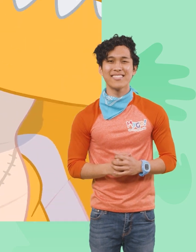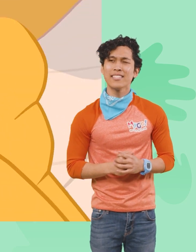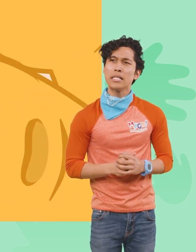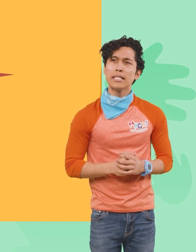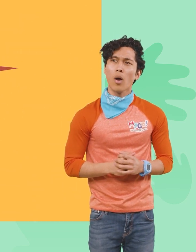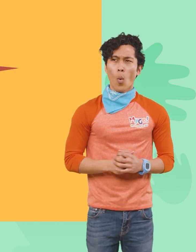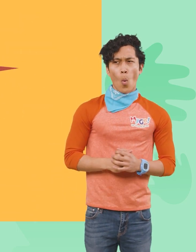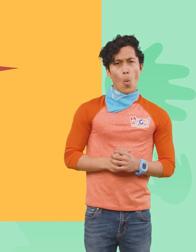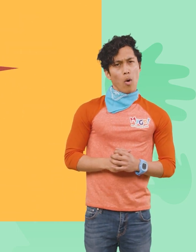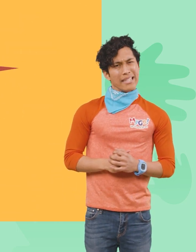Hmm,